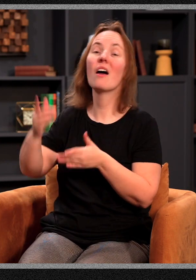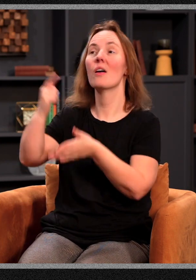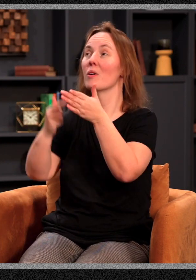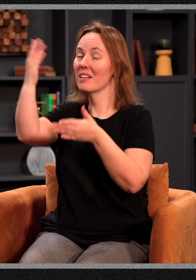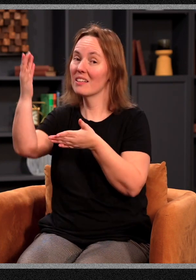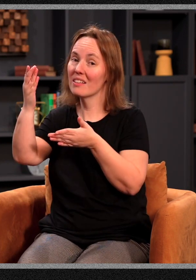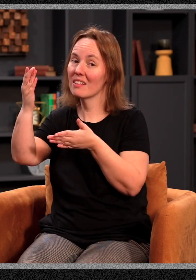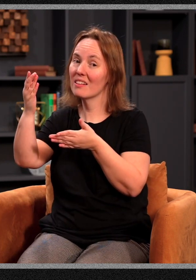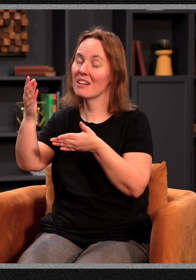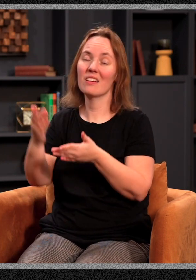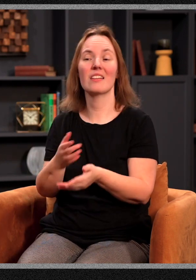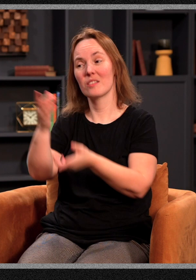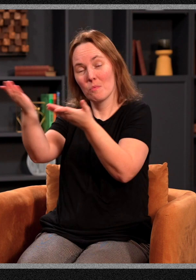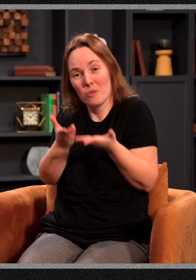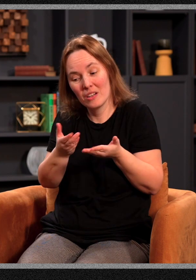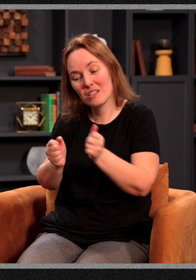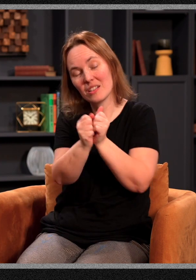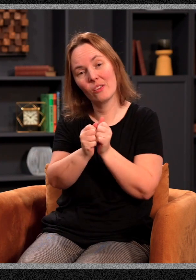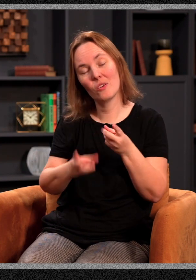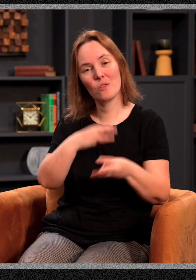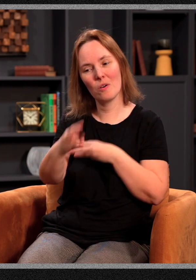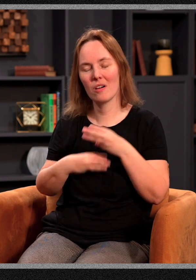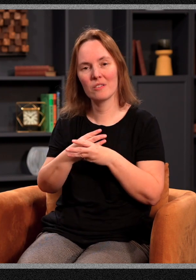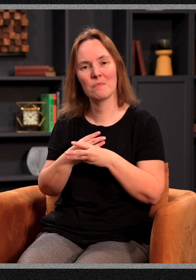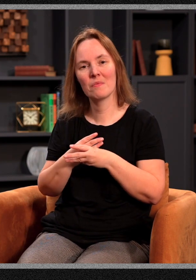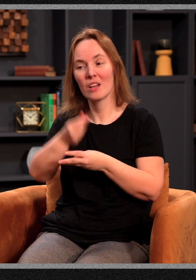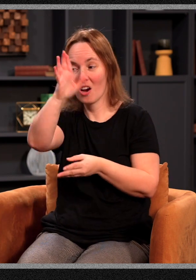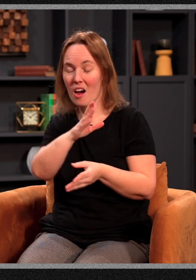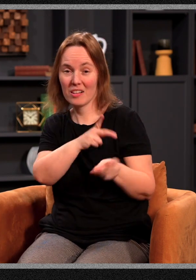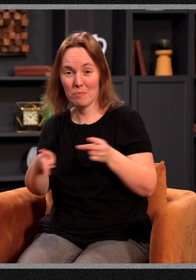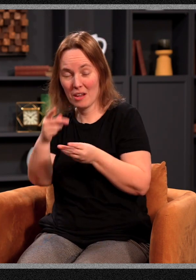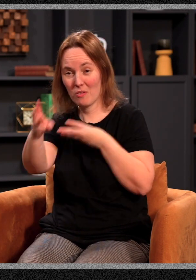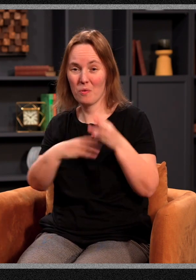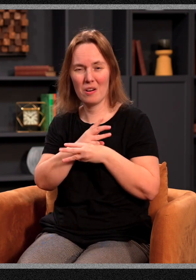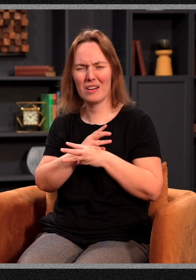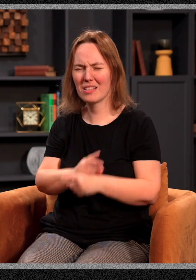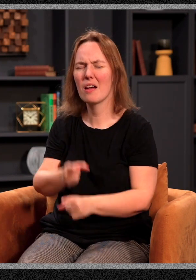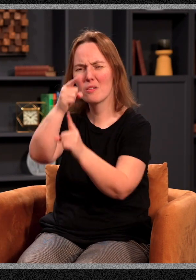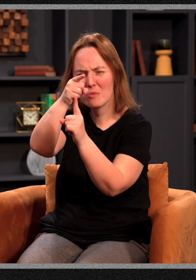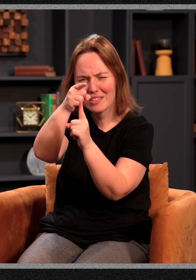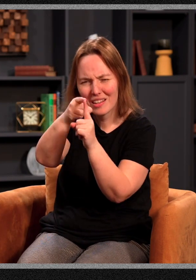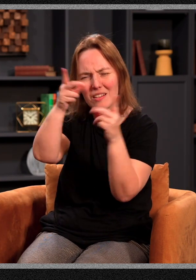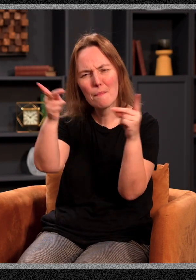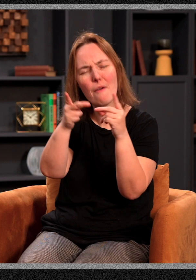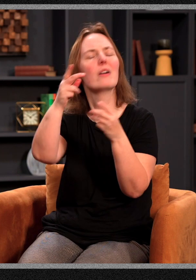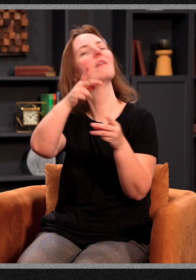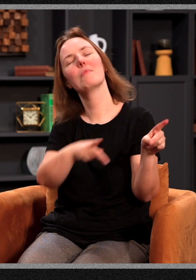sovereignly bringing together in the world. God has a plan for our world. In fact, he has such a precise plan that he actually